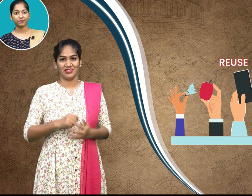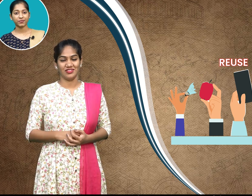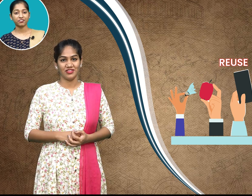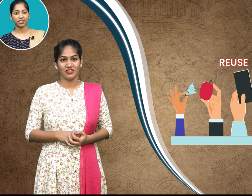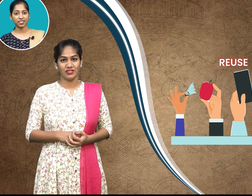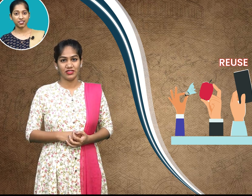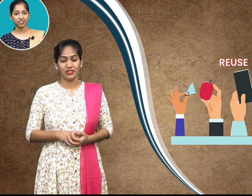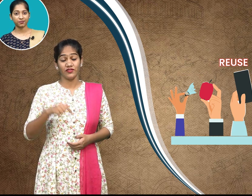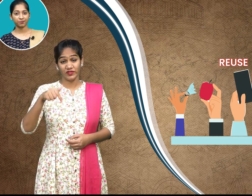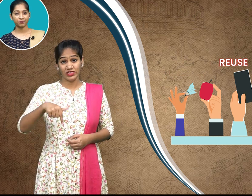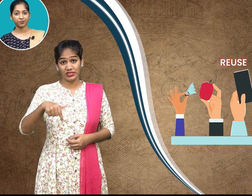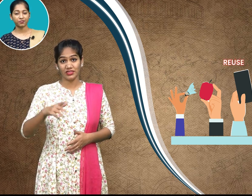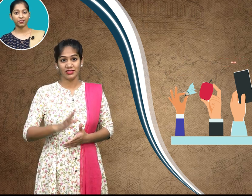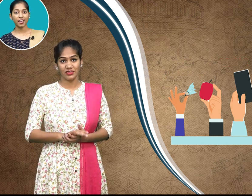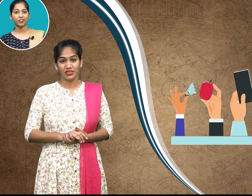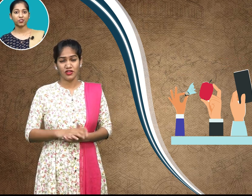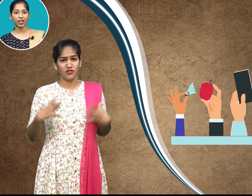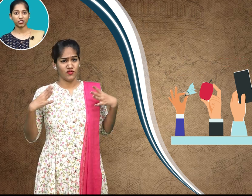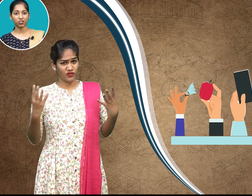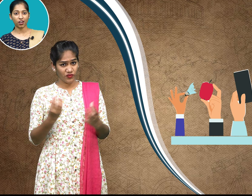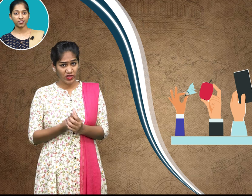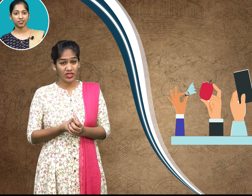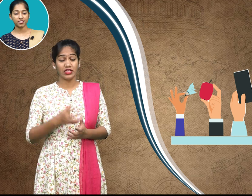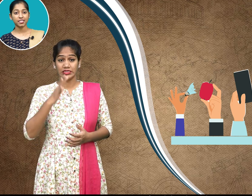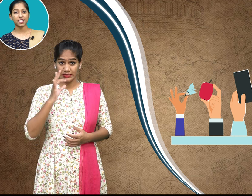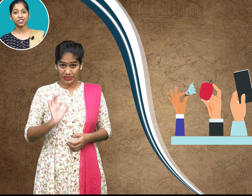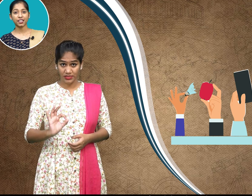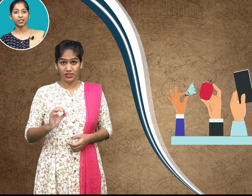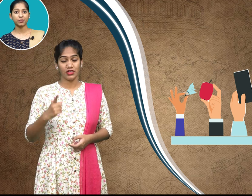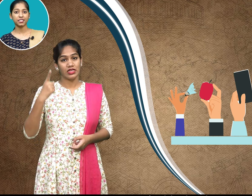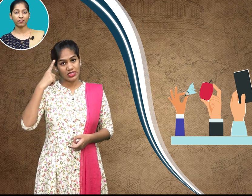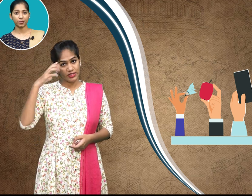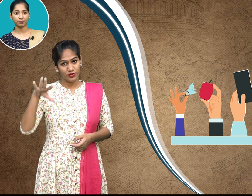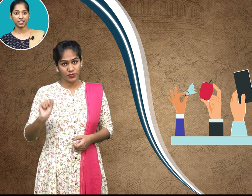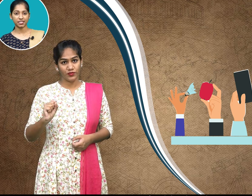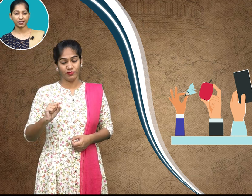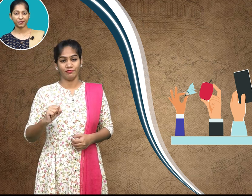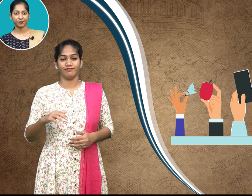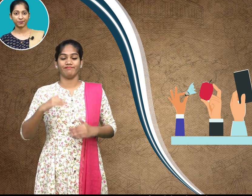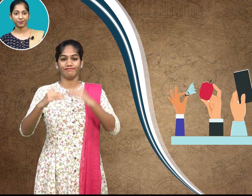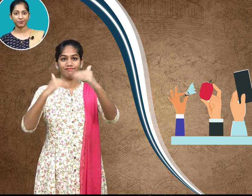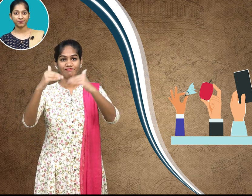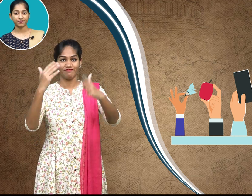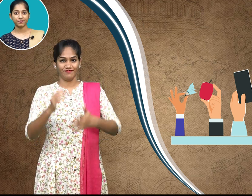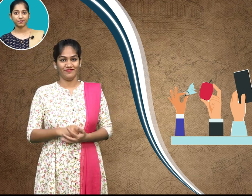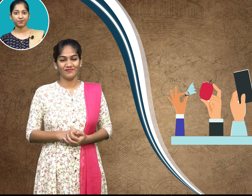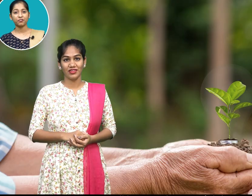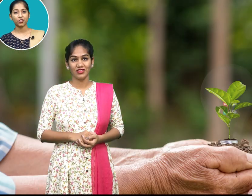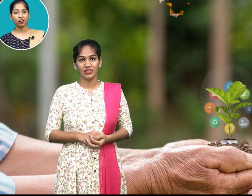for this we have to ensure sustainable development we all